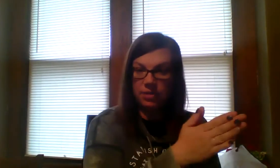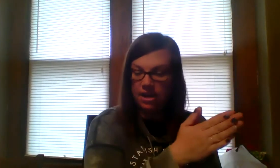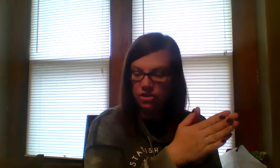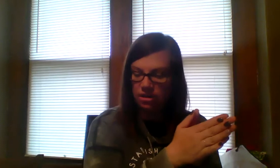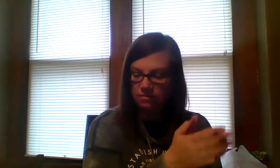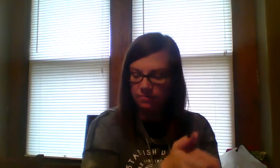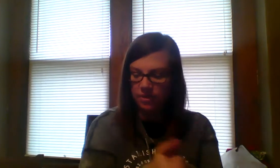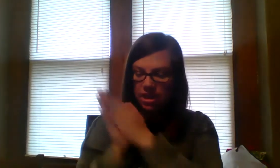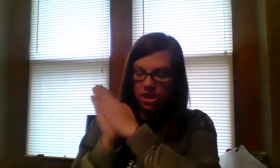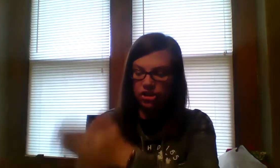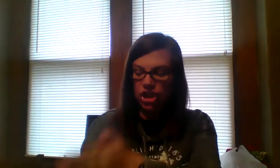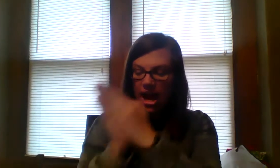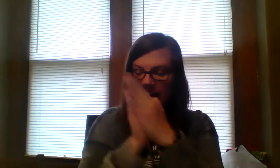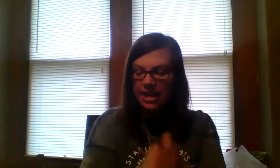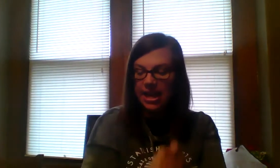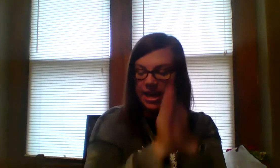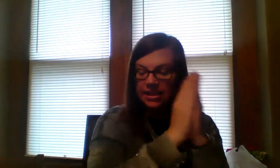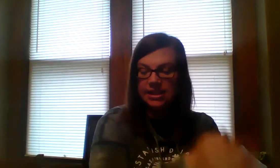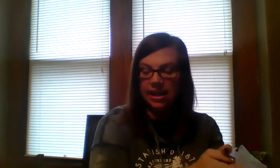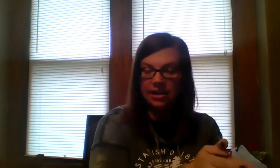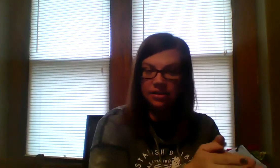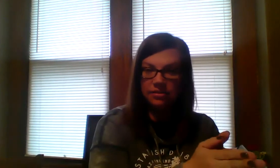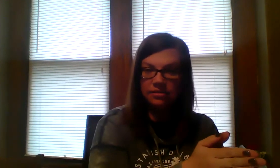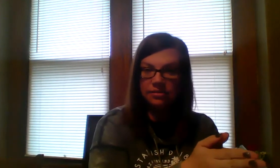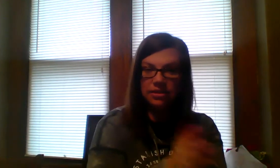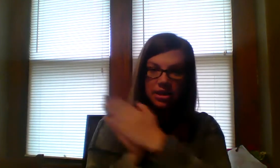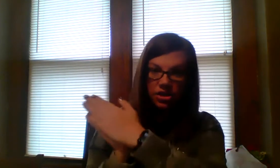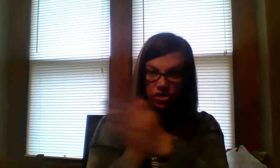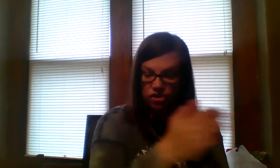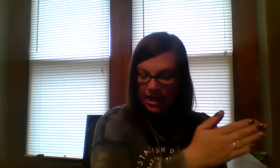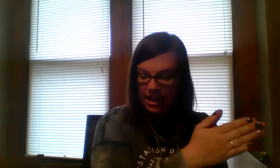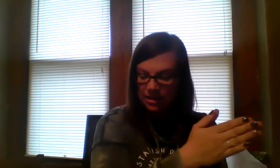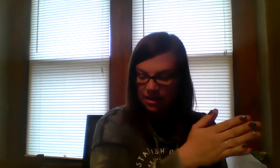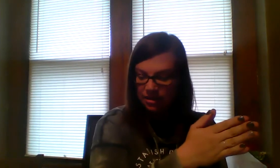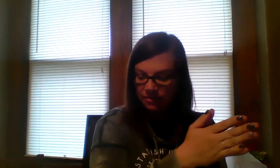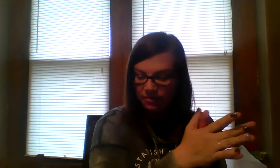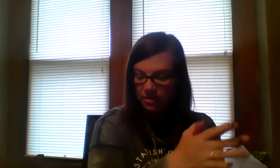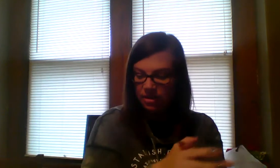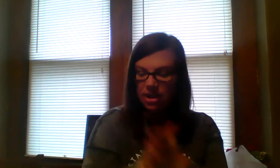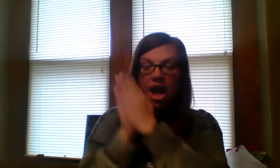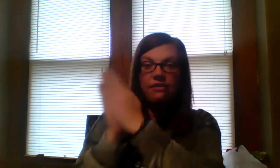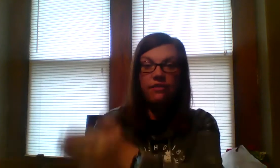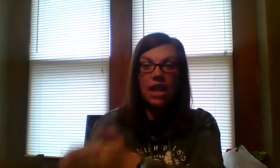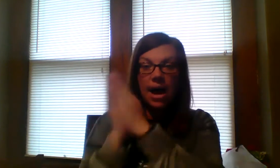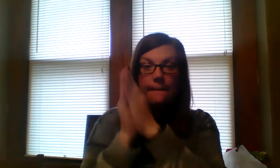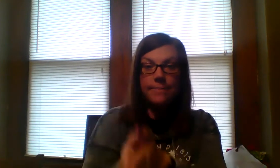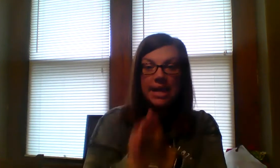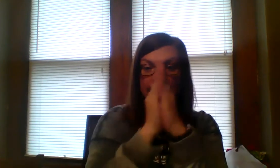Explanation. Gi-ga-n-tick. Gi-ga-n-tick. Flah-mean